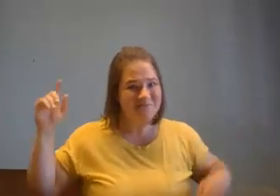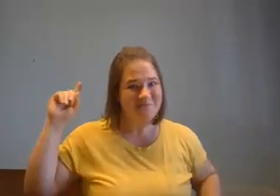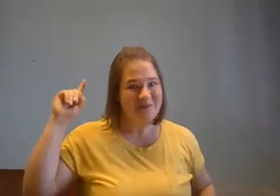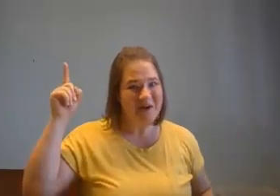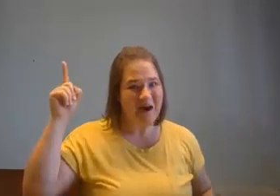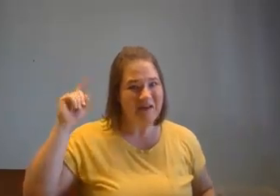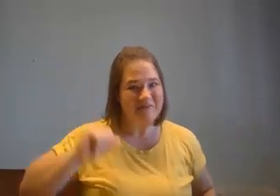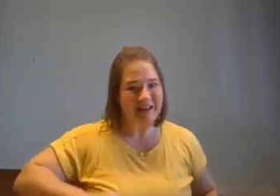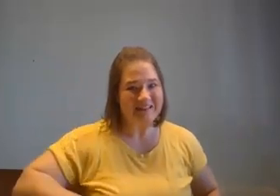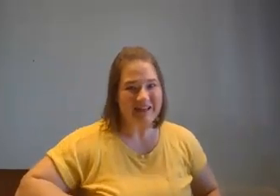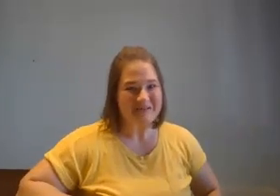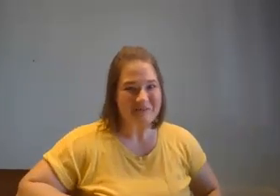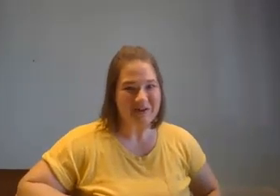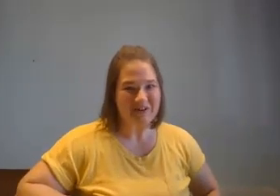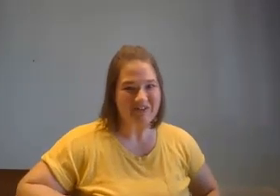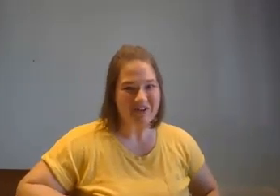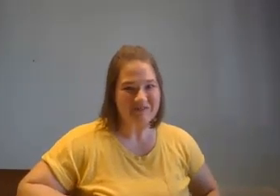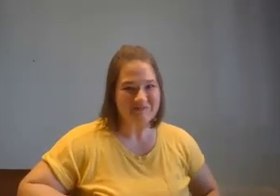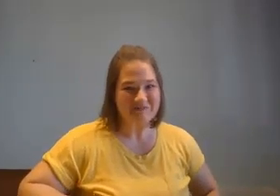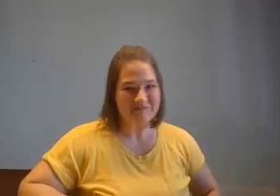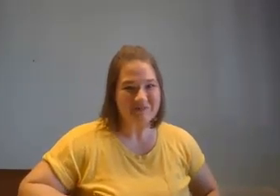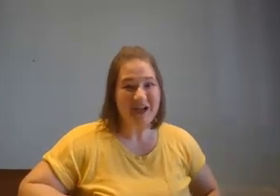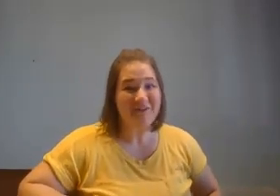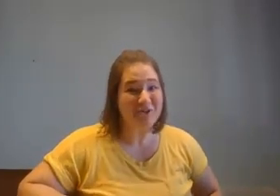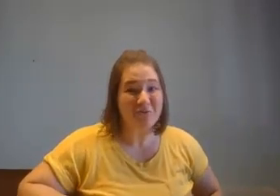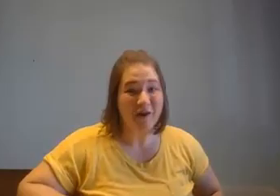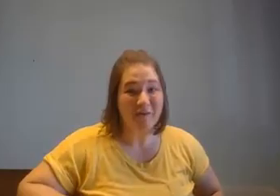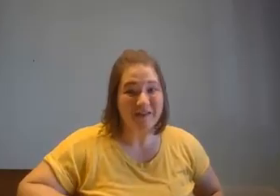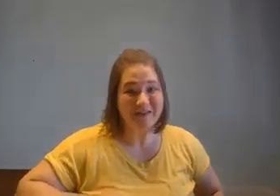God made things wonderful. Have a great week!